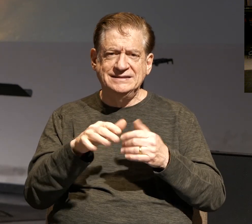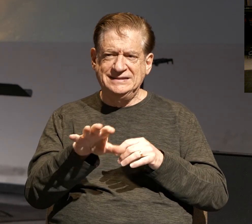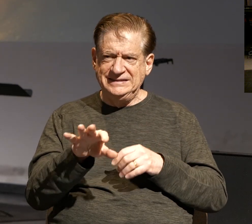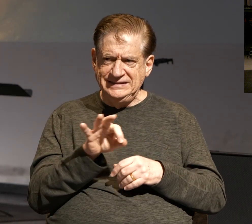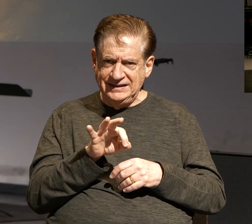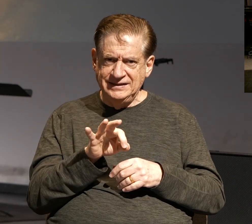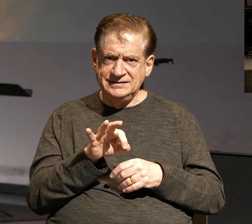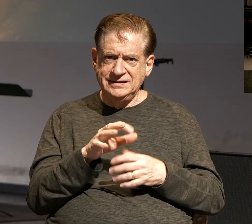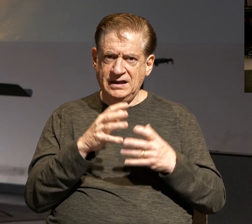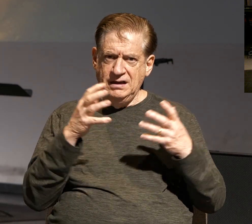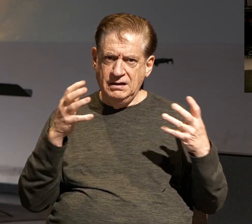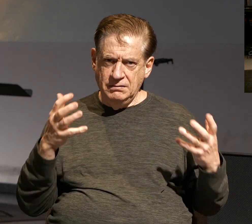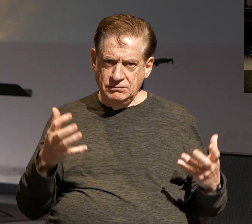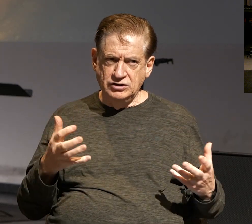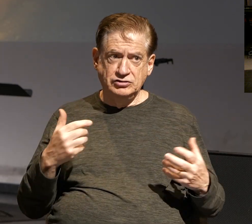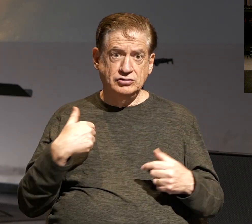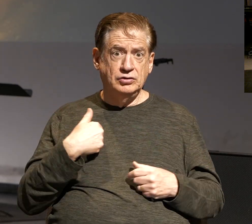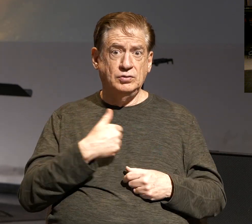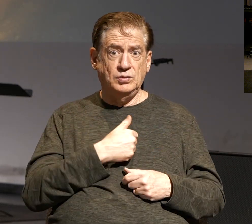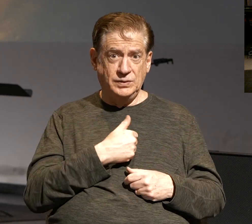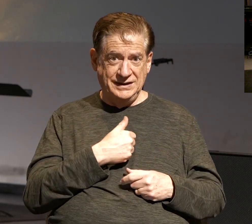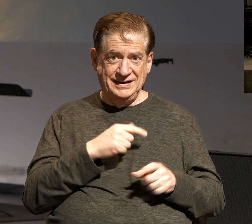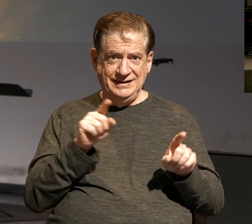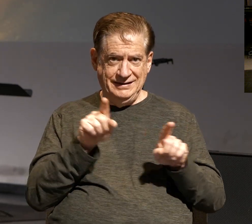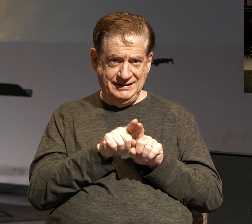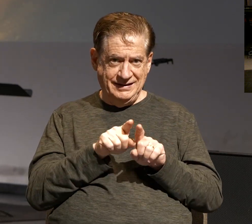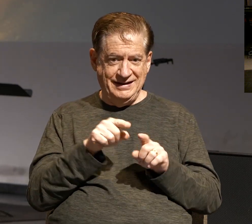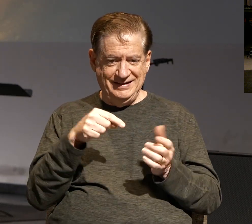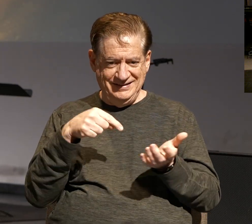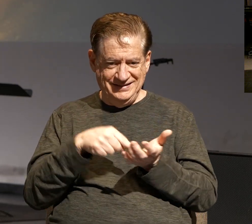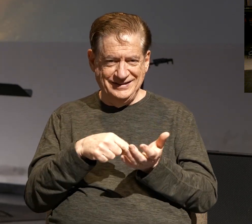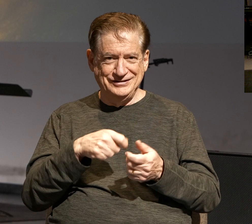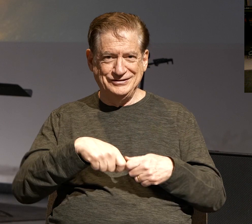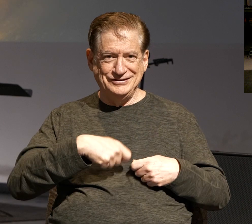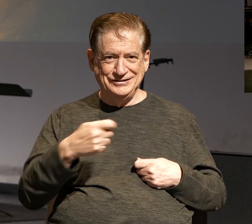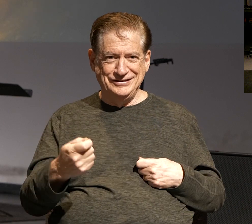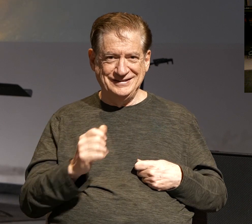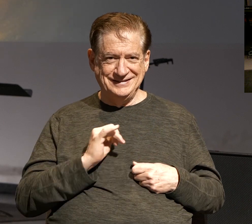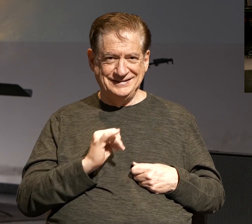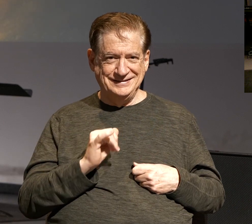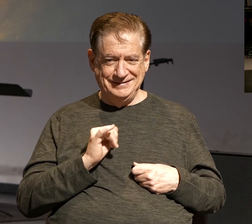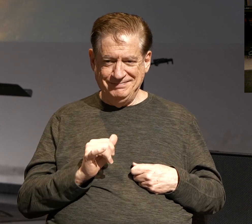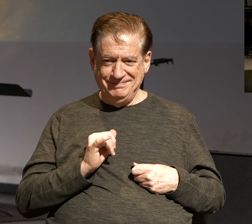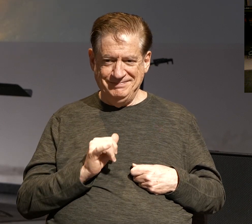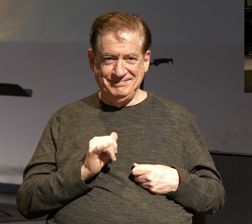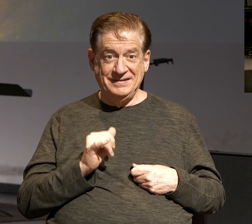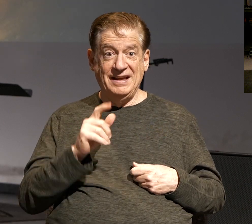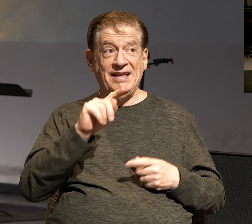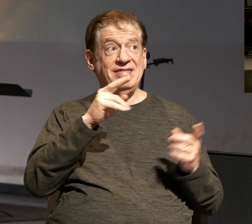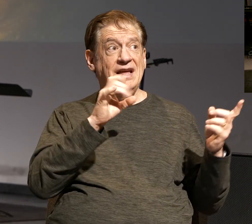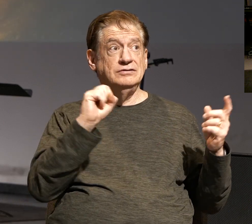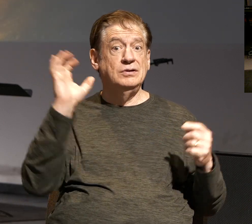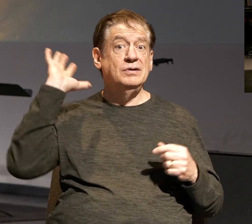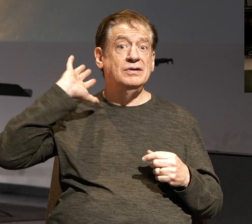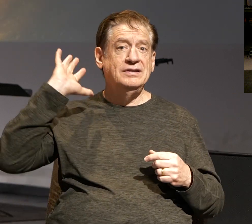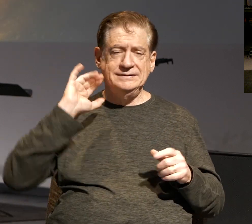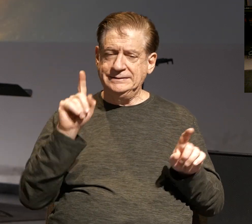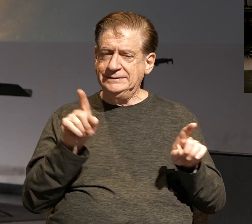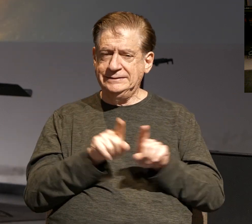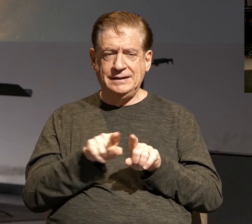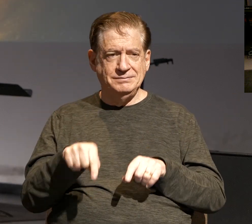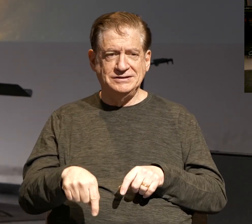how much we like this sword? How much are the Thessalonians like this sword? Except